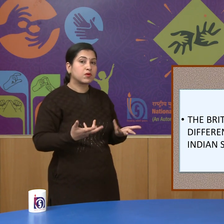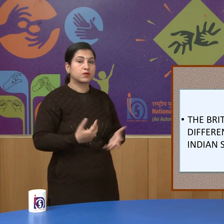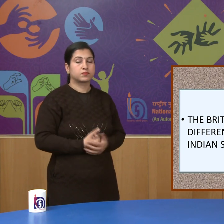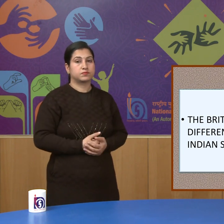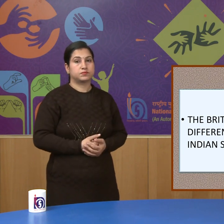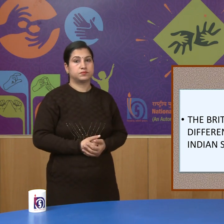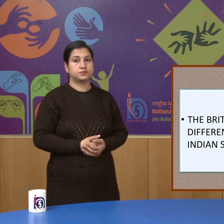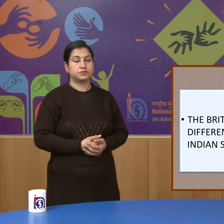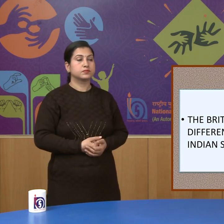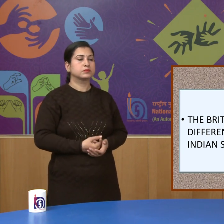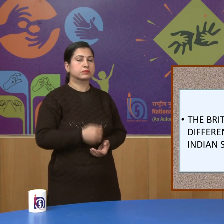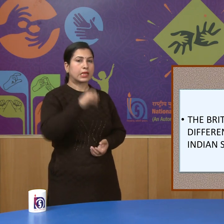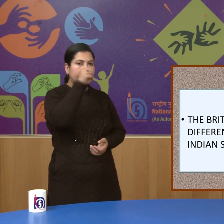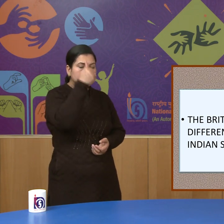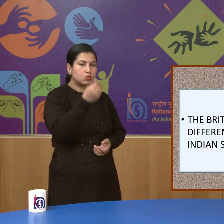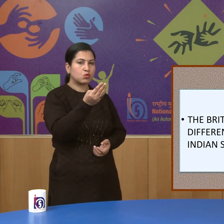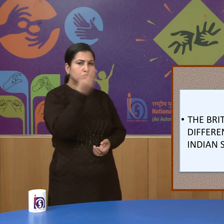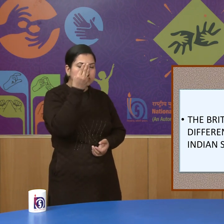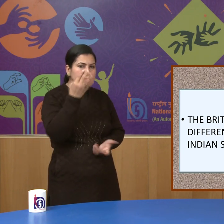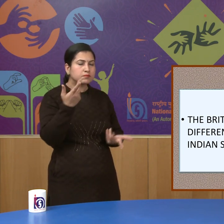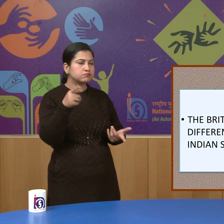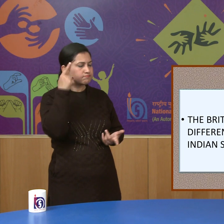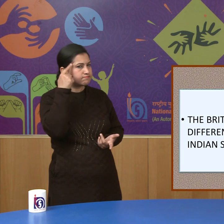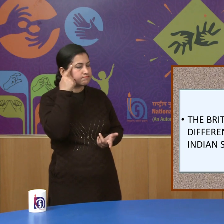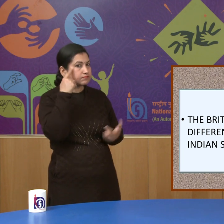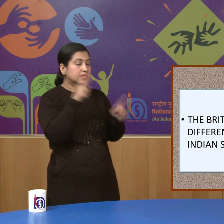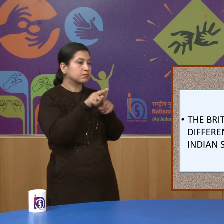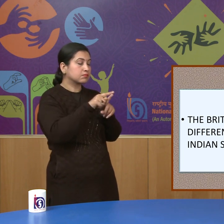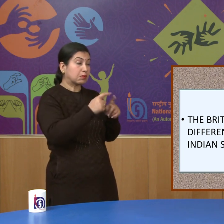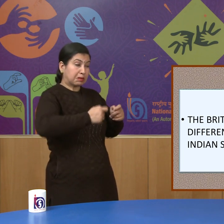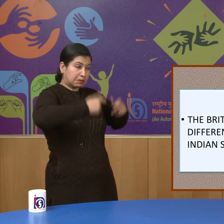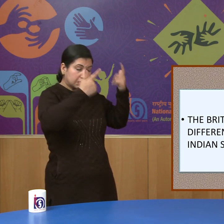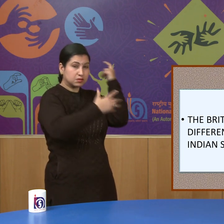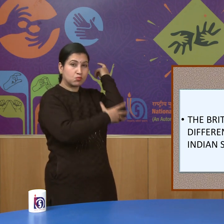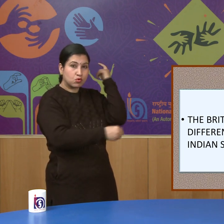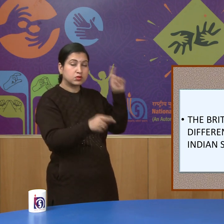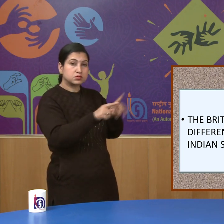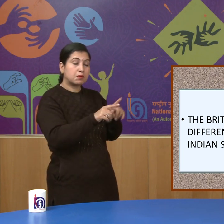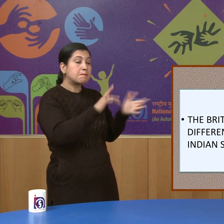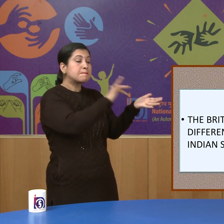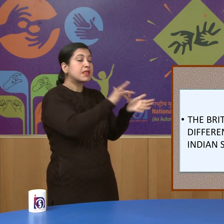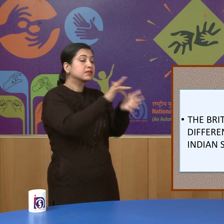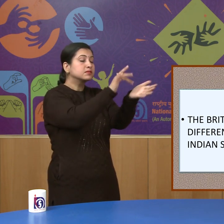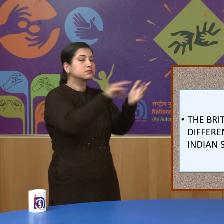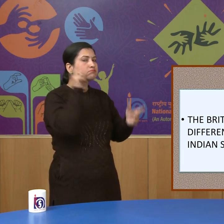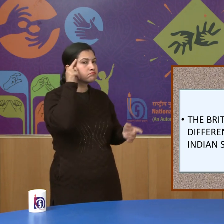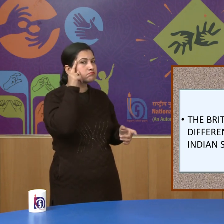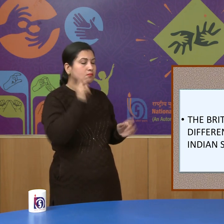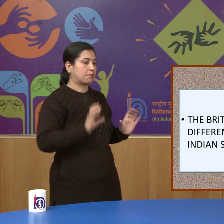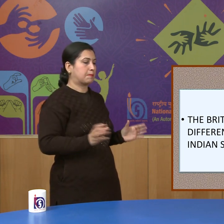of caste class and region for